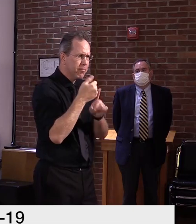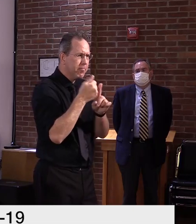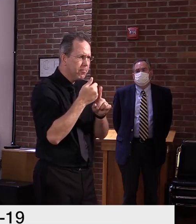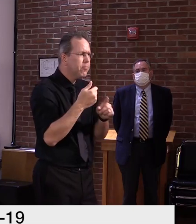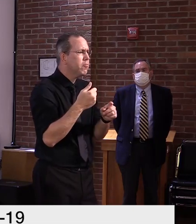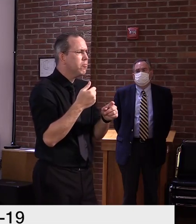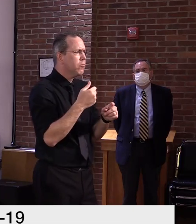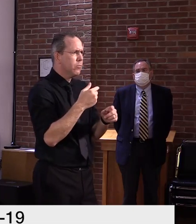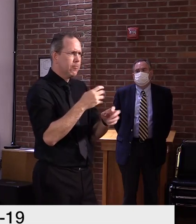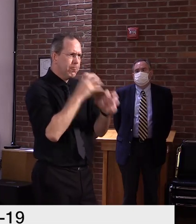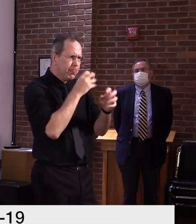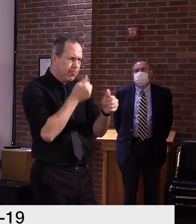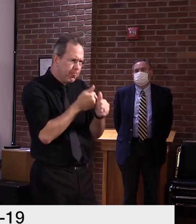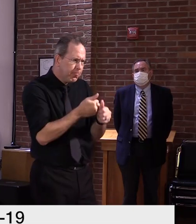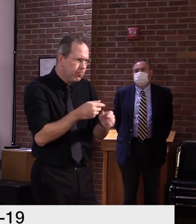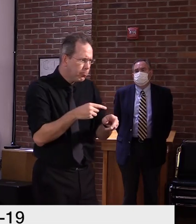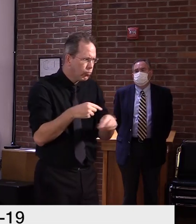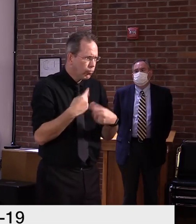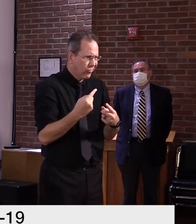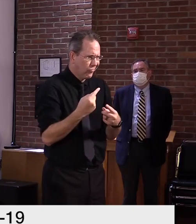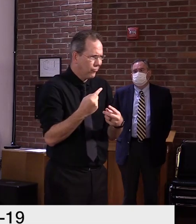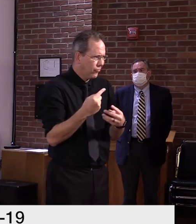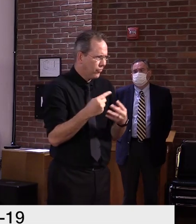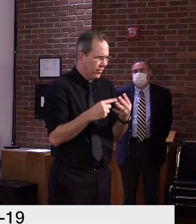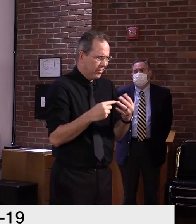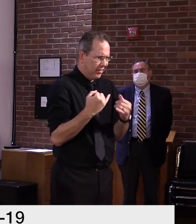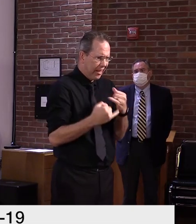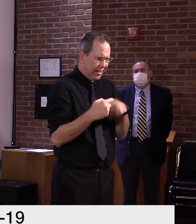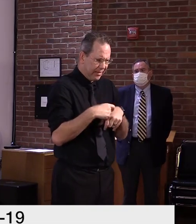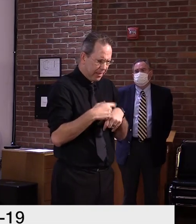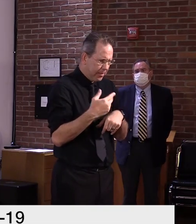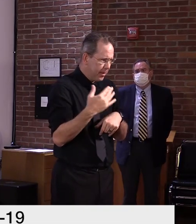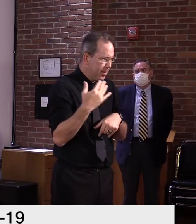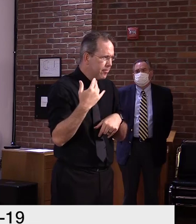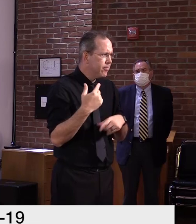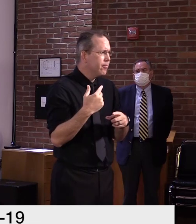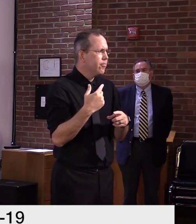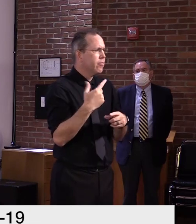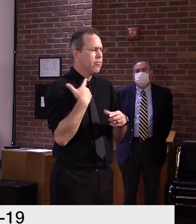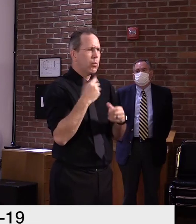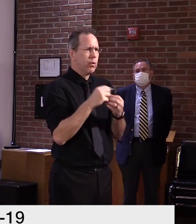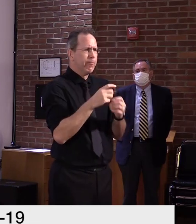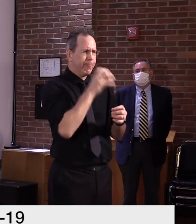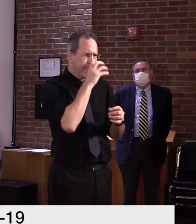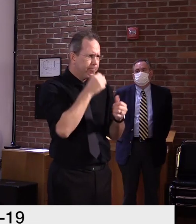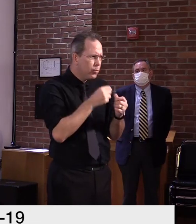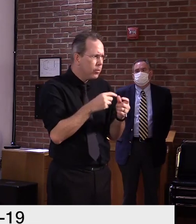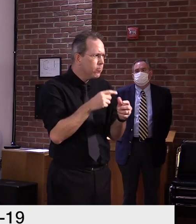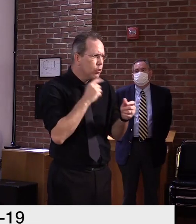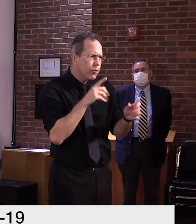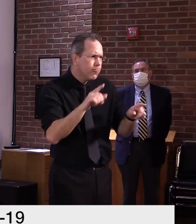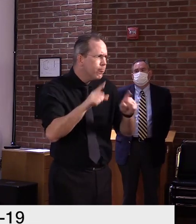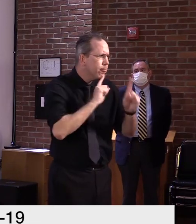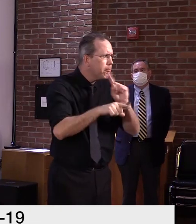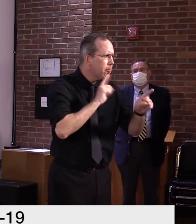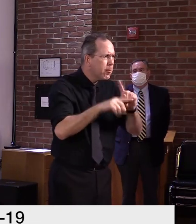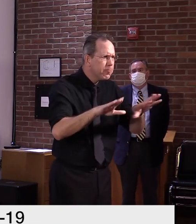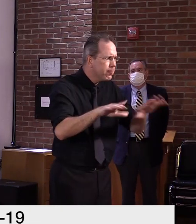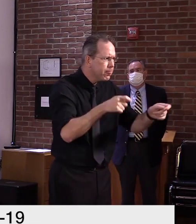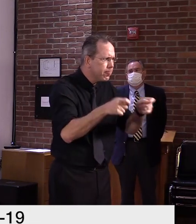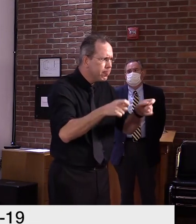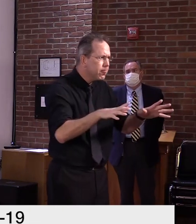and, uh, since, uh, over the last year or so, uh, he's been able to accomplish a lot in his expect